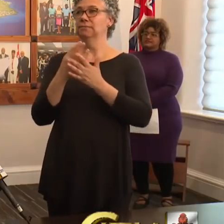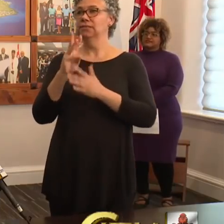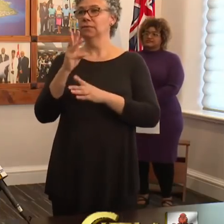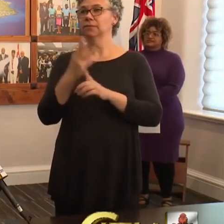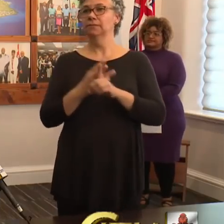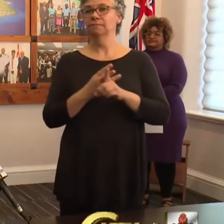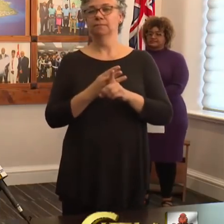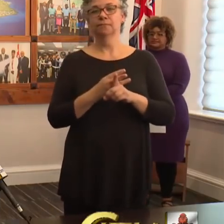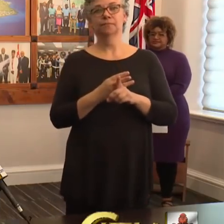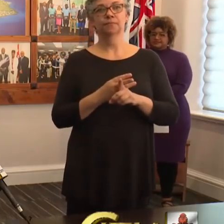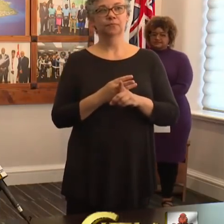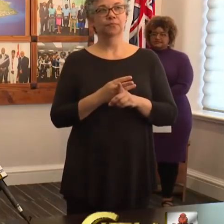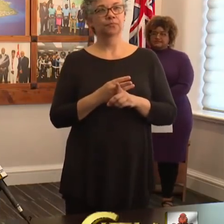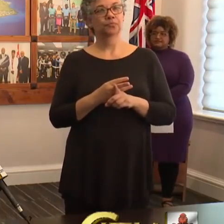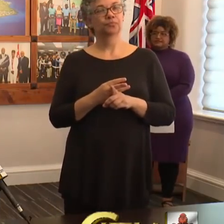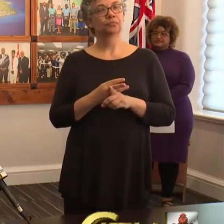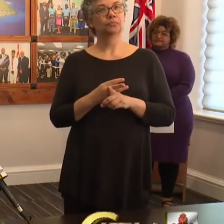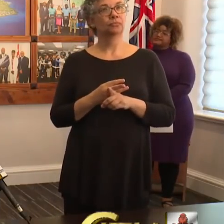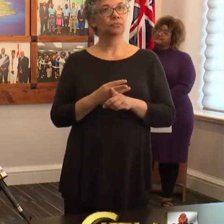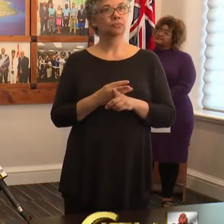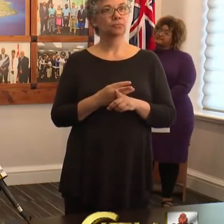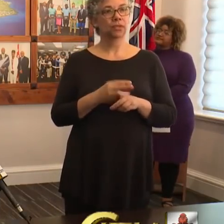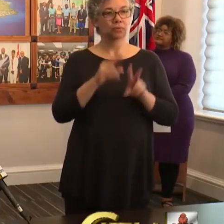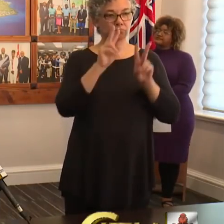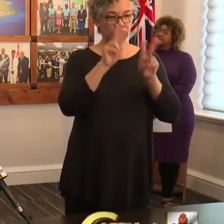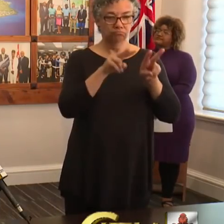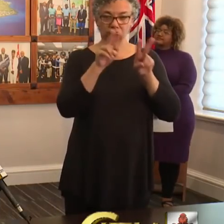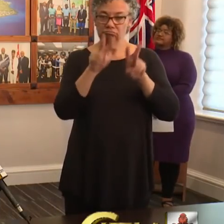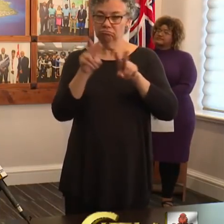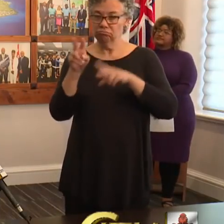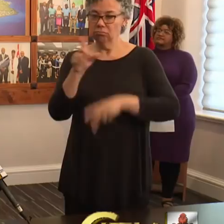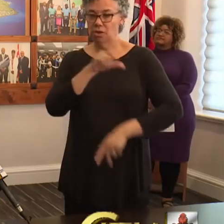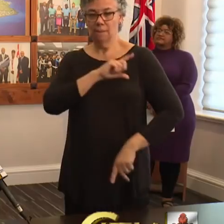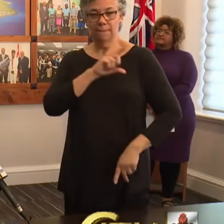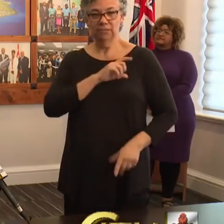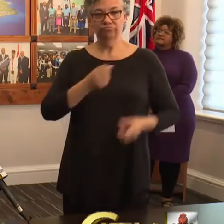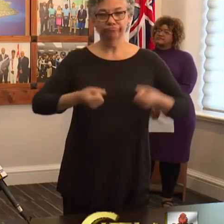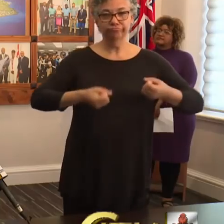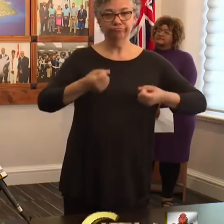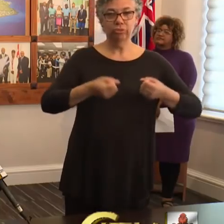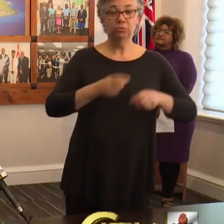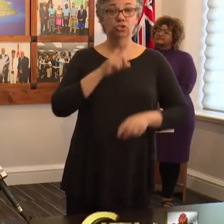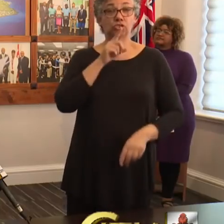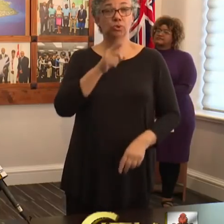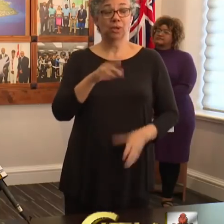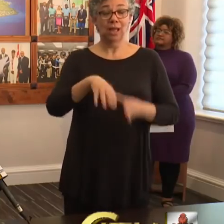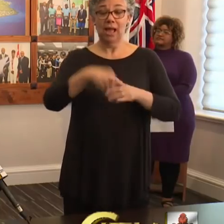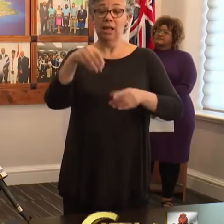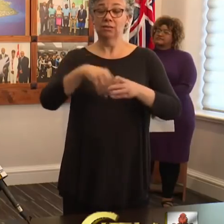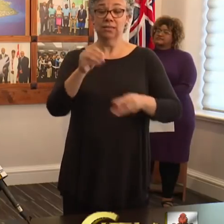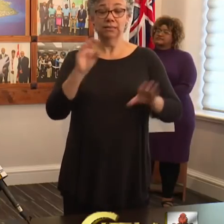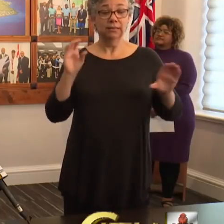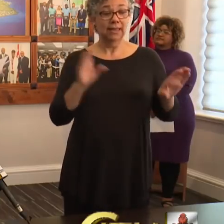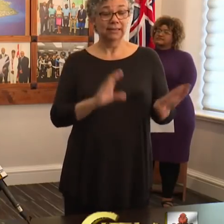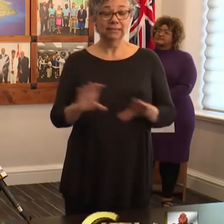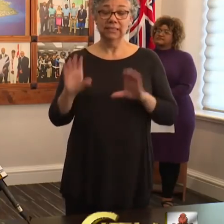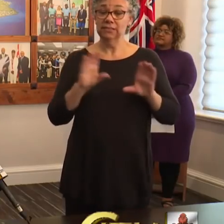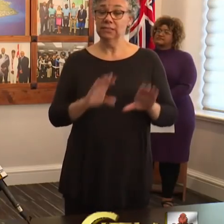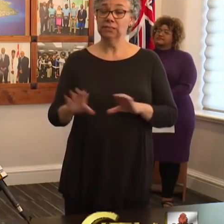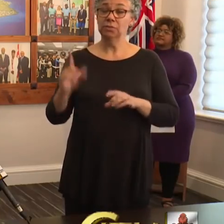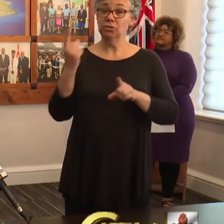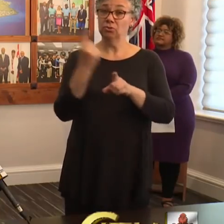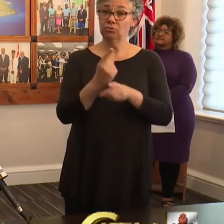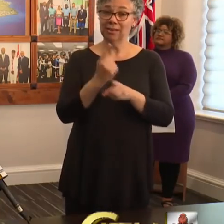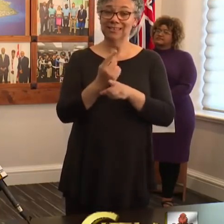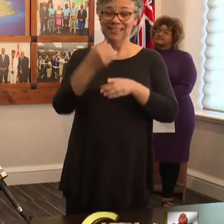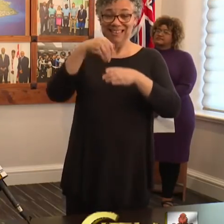Rolling shacks will take place by police patrol vehicles to ensure that outdoor activity is being conducted within the required